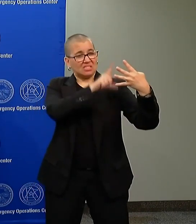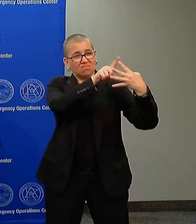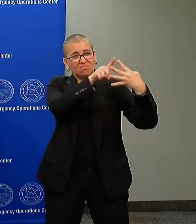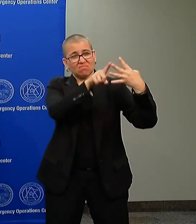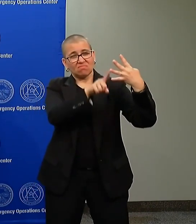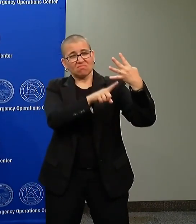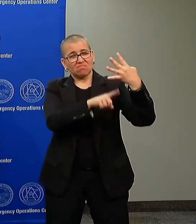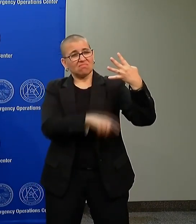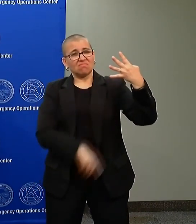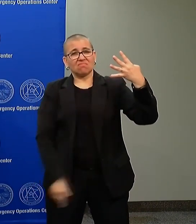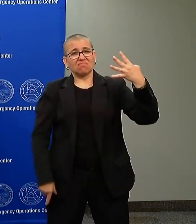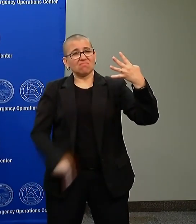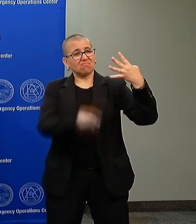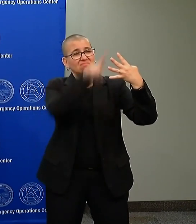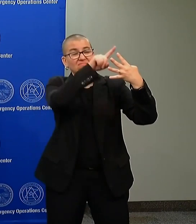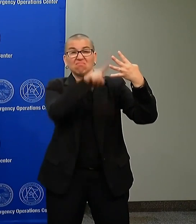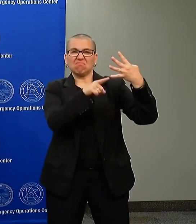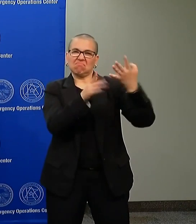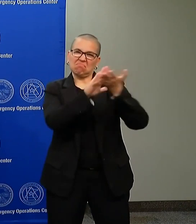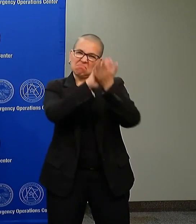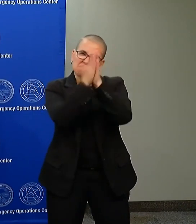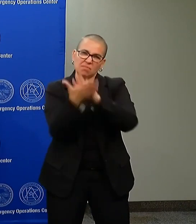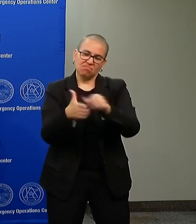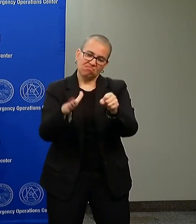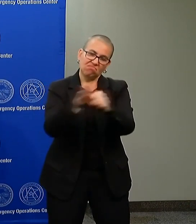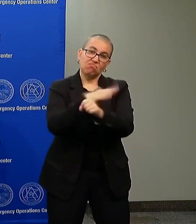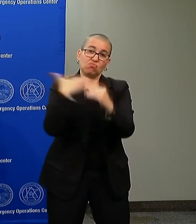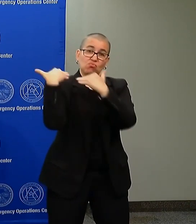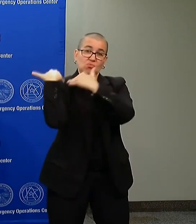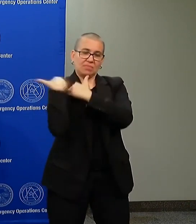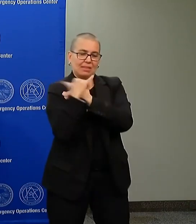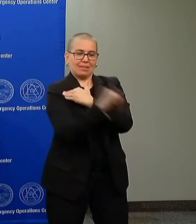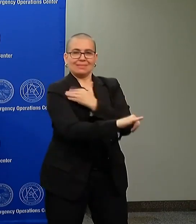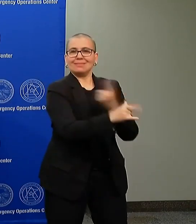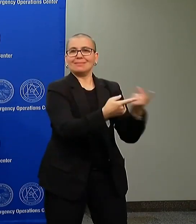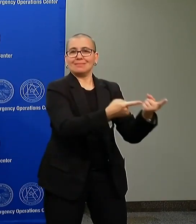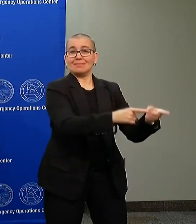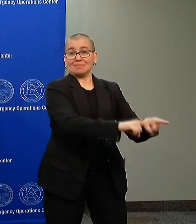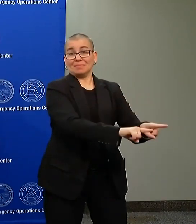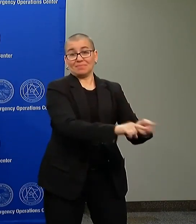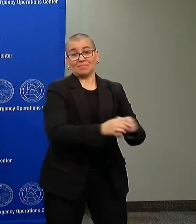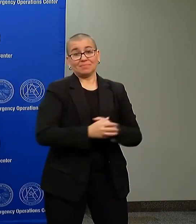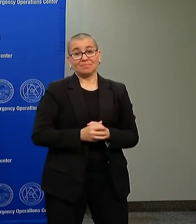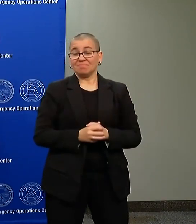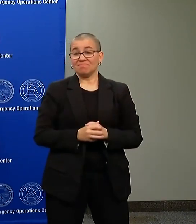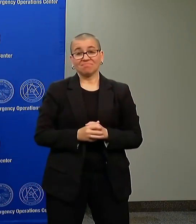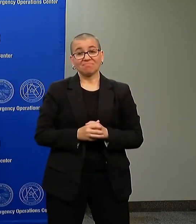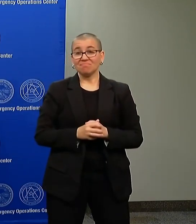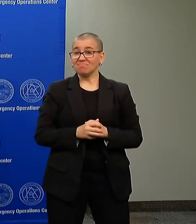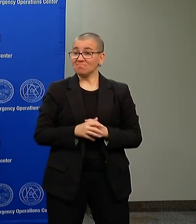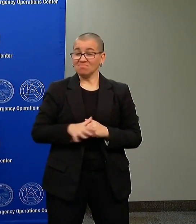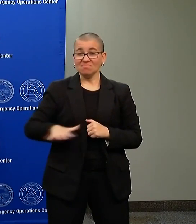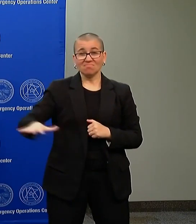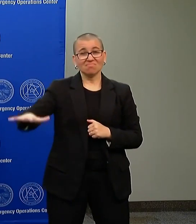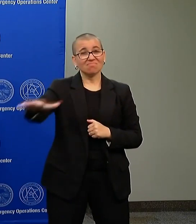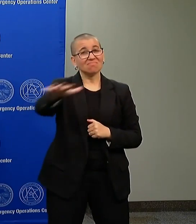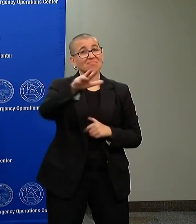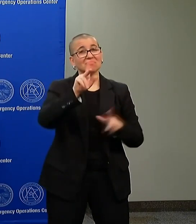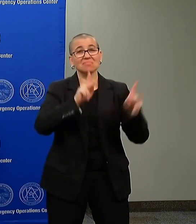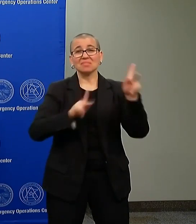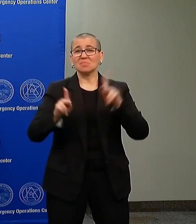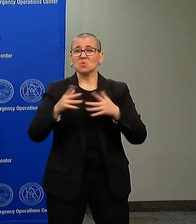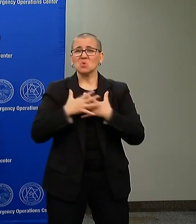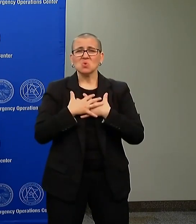accountable. We have an enormous number of people in our community who are heartbroken by the fact that the name George Floyd